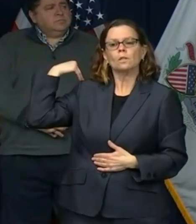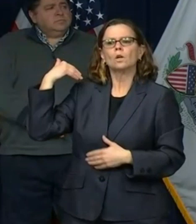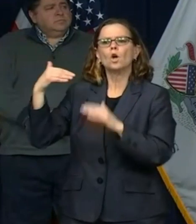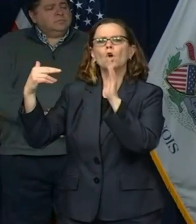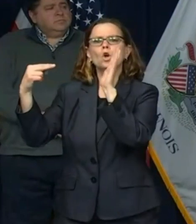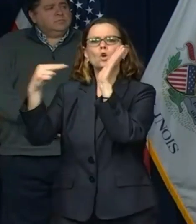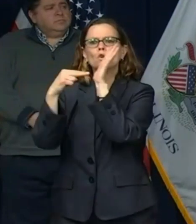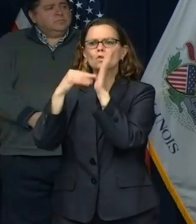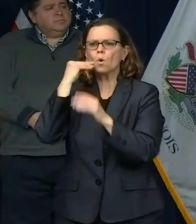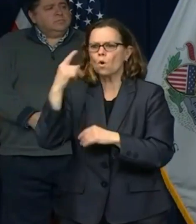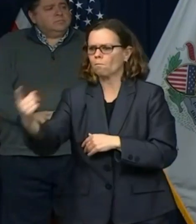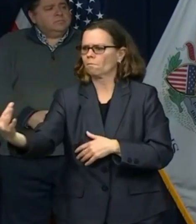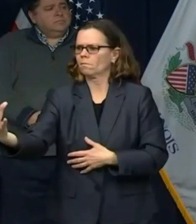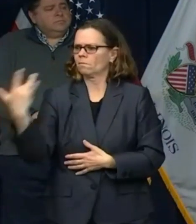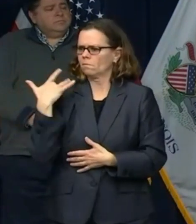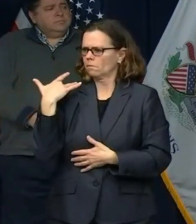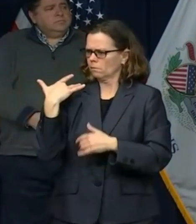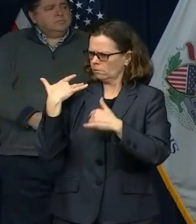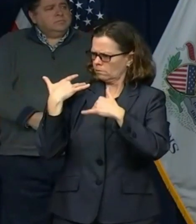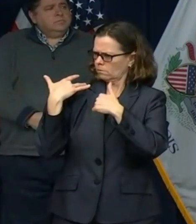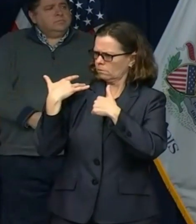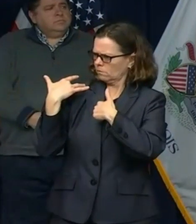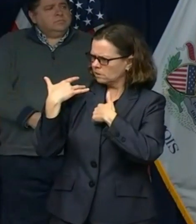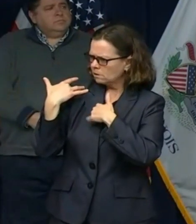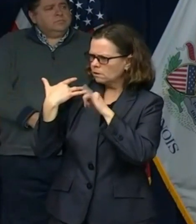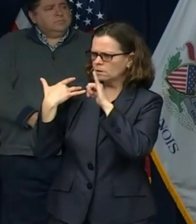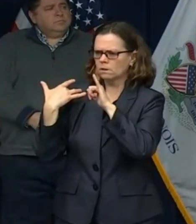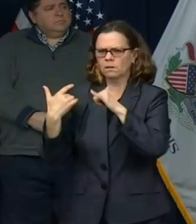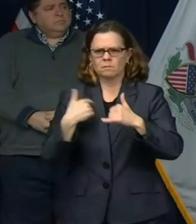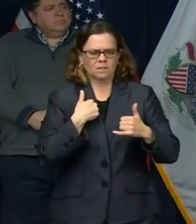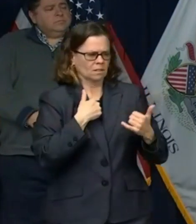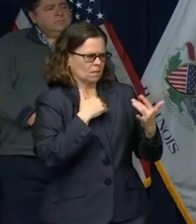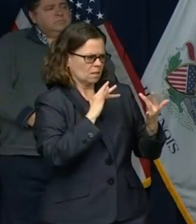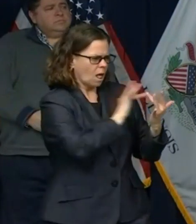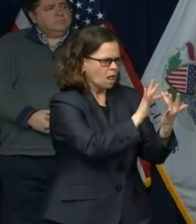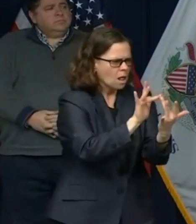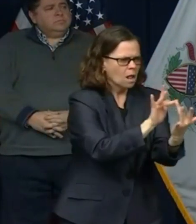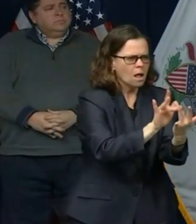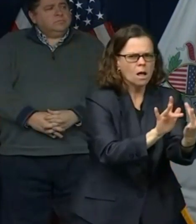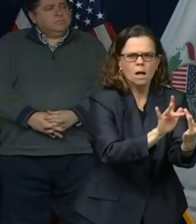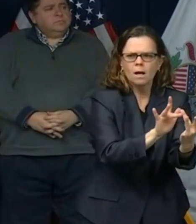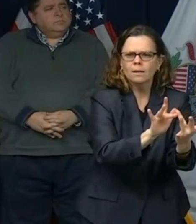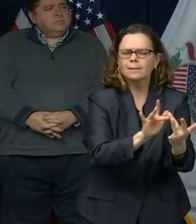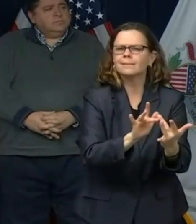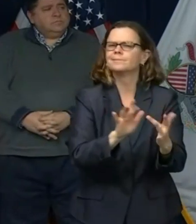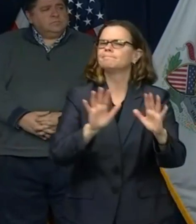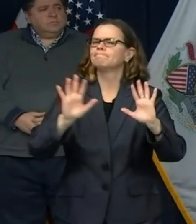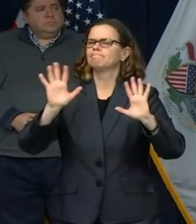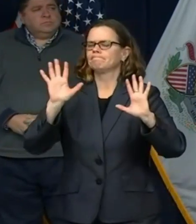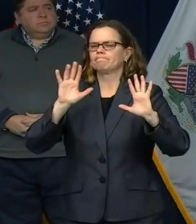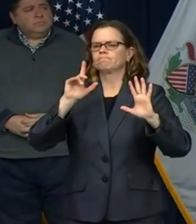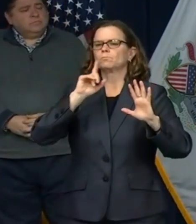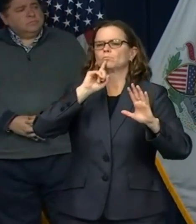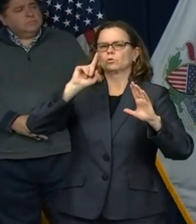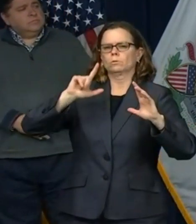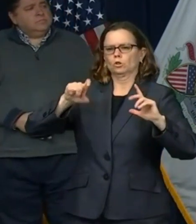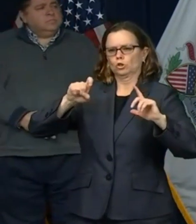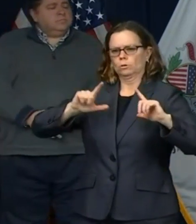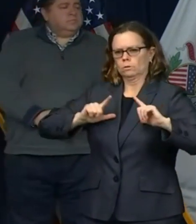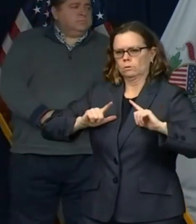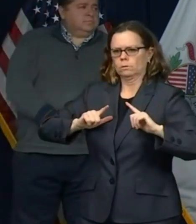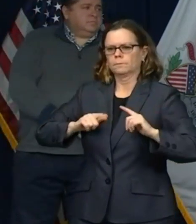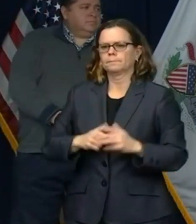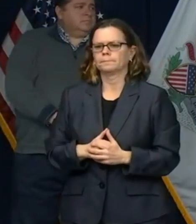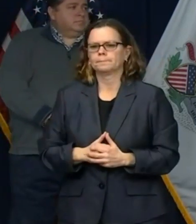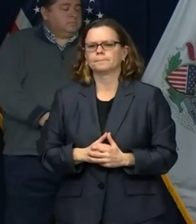next of kin that is identified that might not be every member of the family. And so, sometimes you'll have other members of the family that say they were not